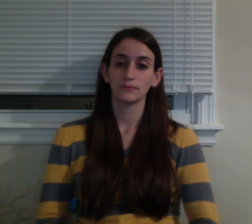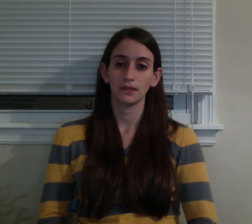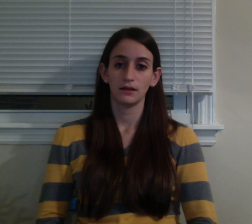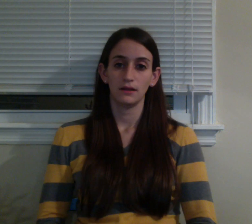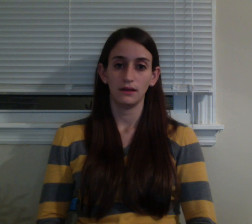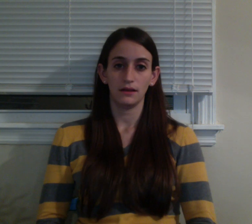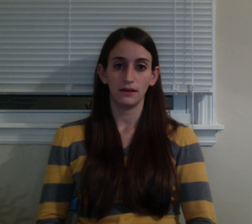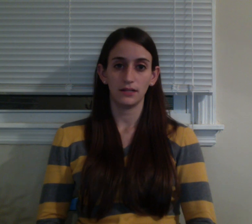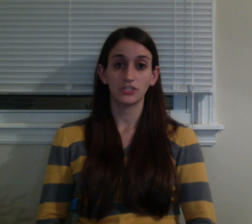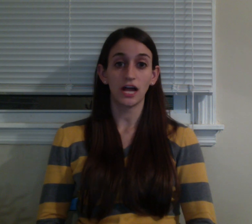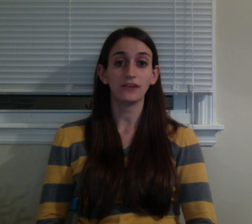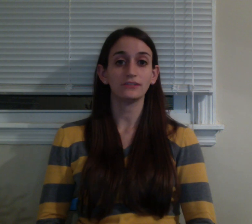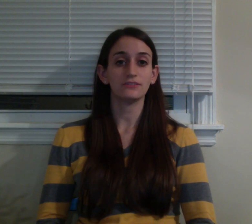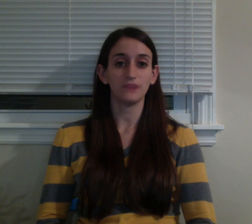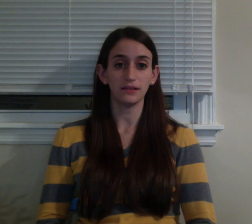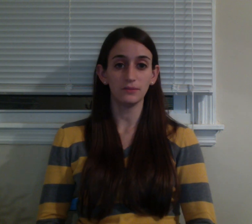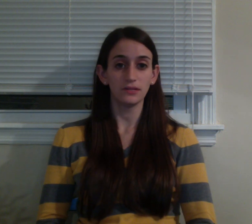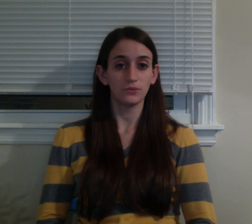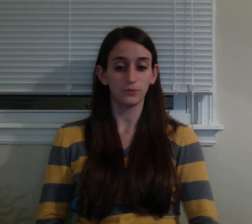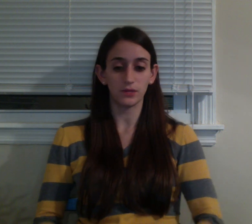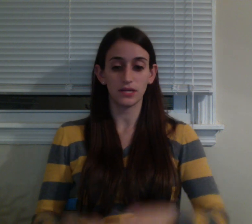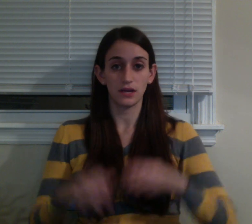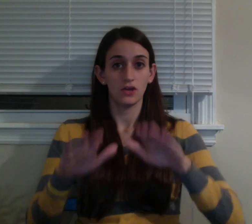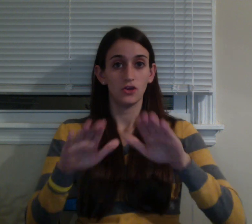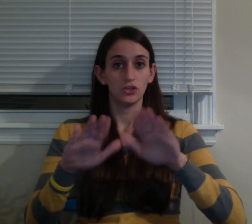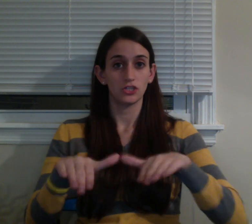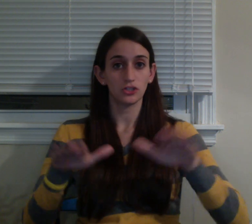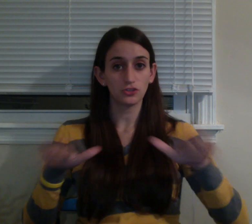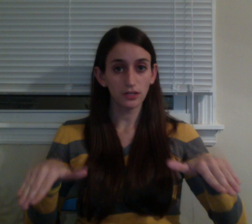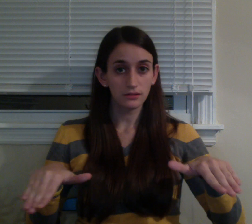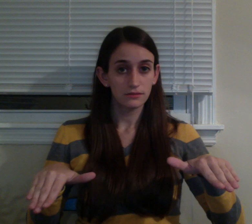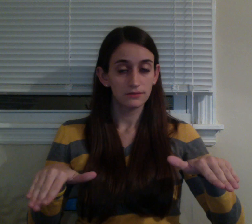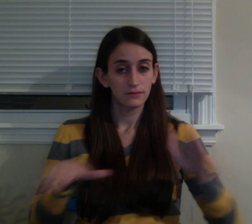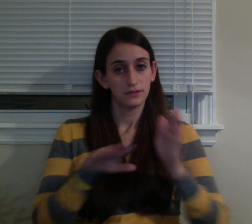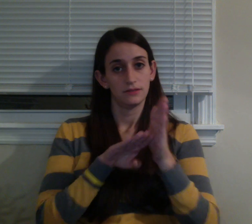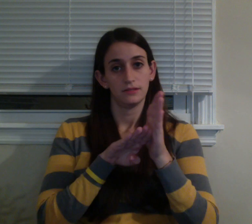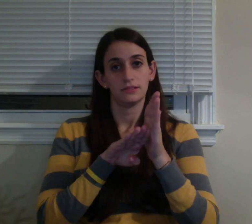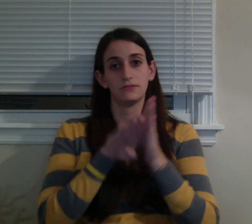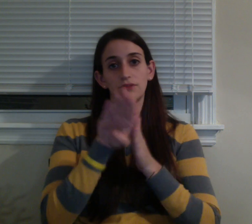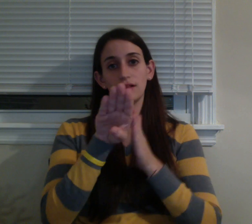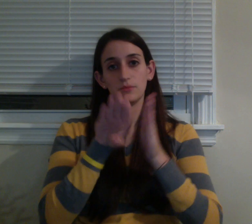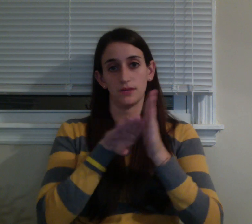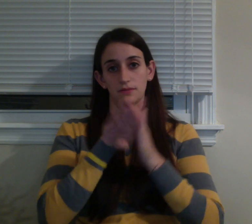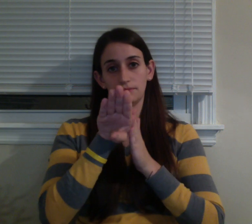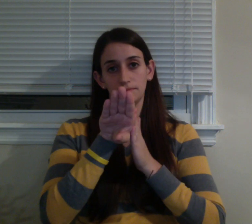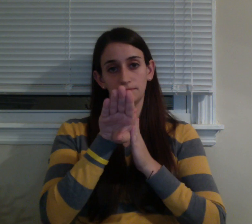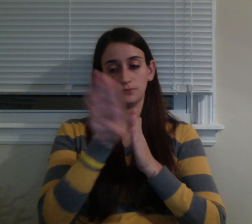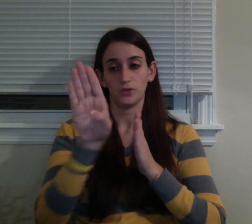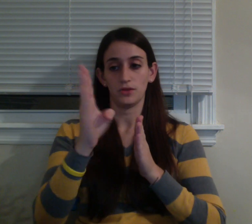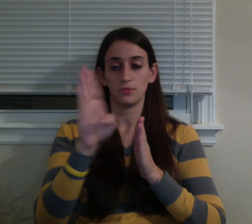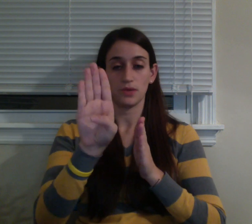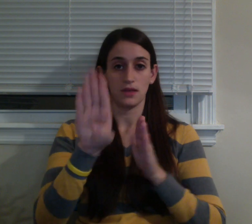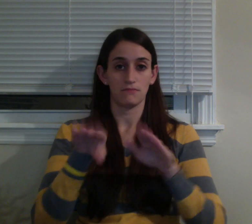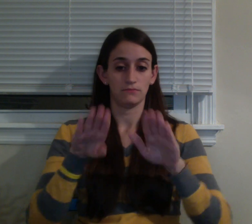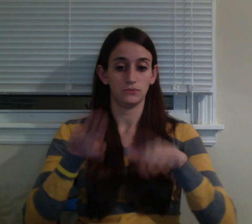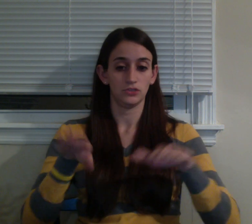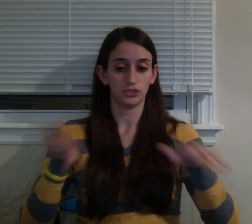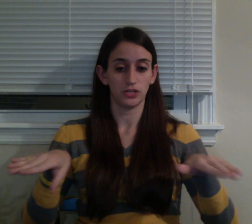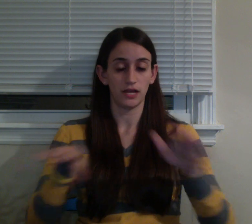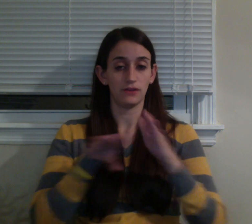And child development would be children development, with a B. Child